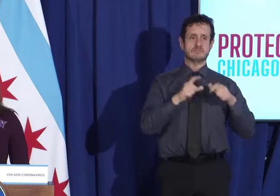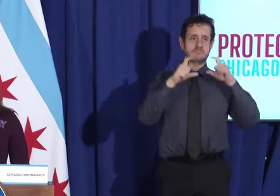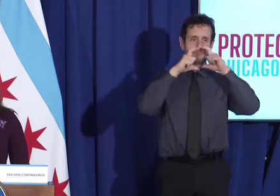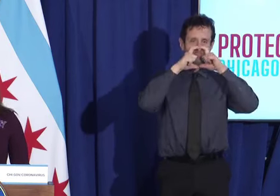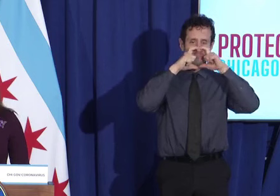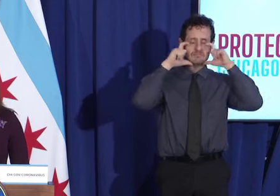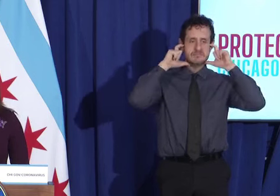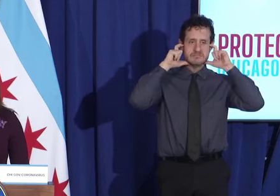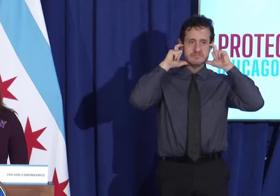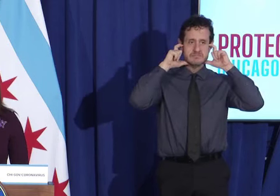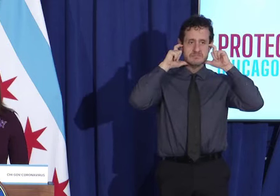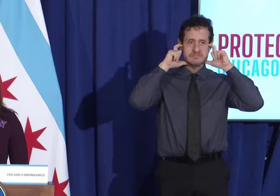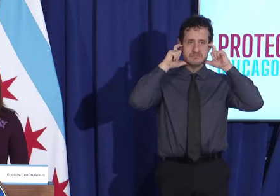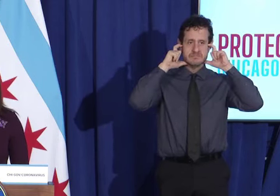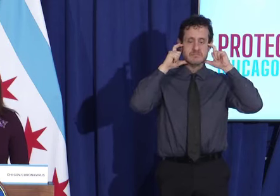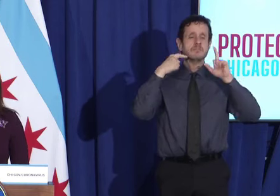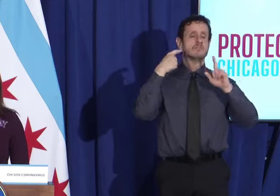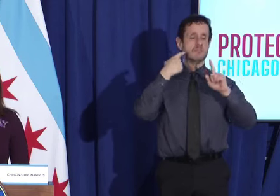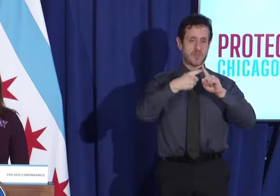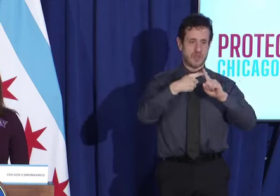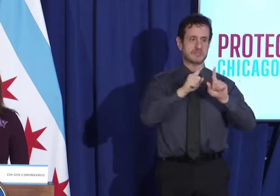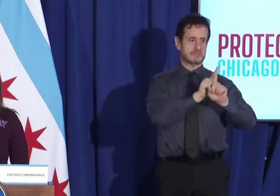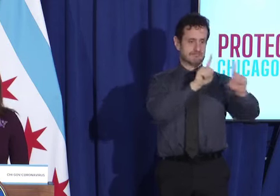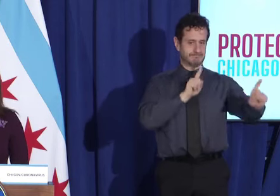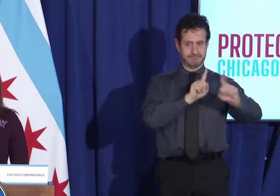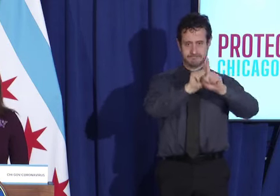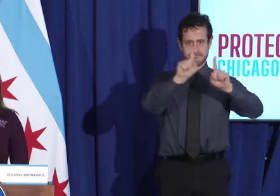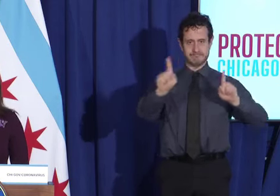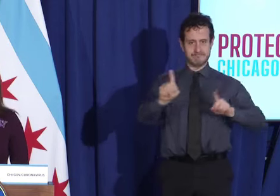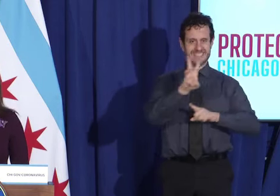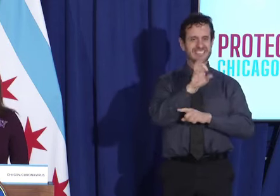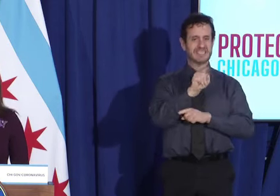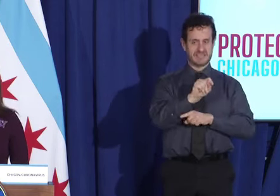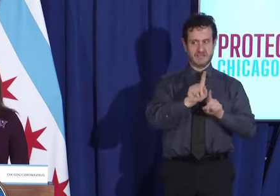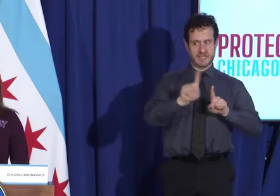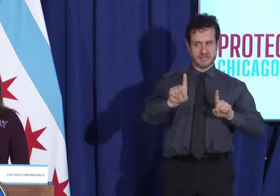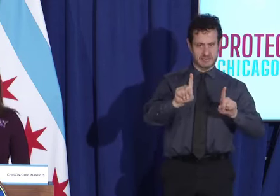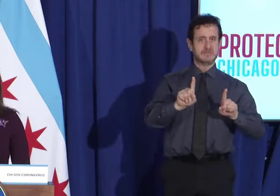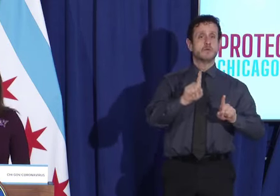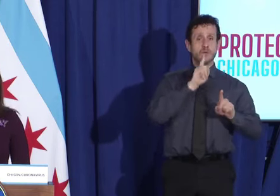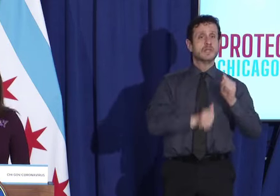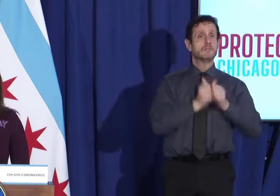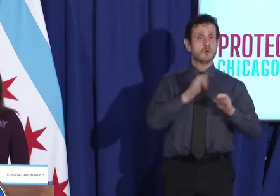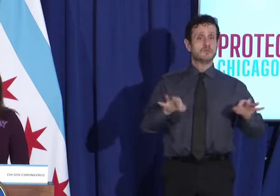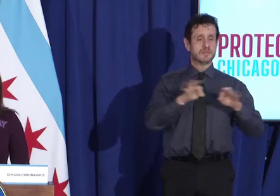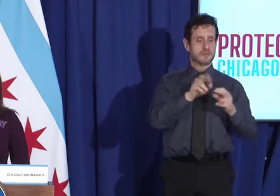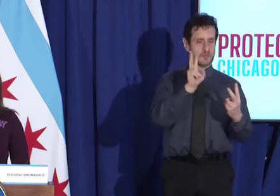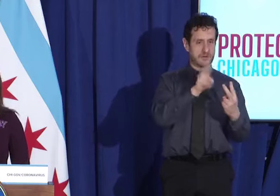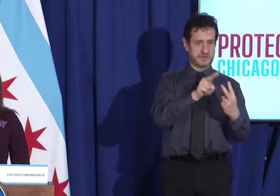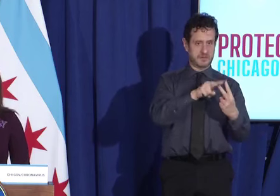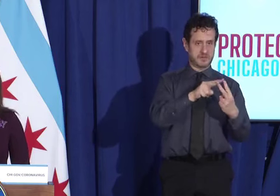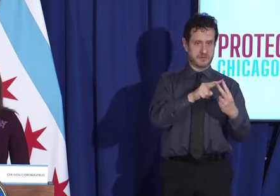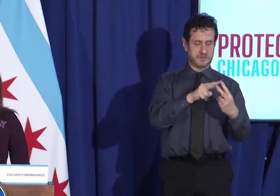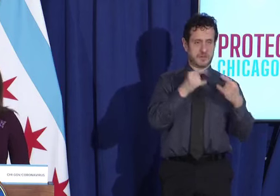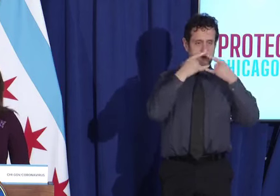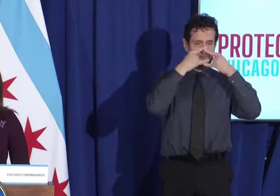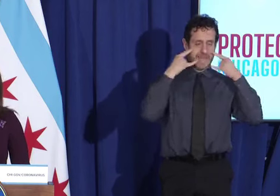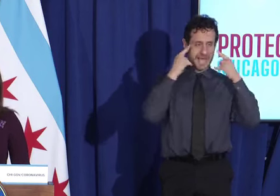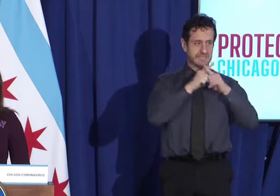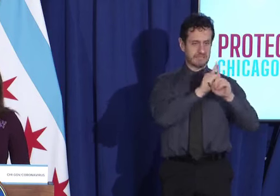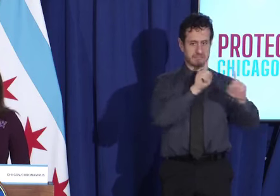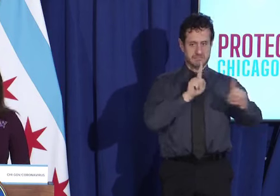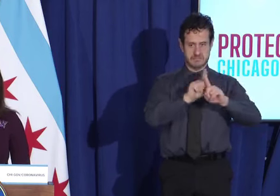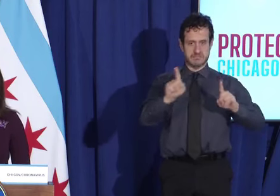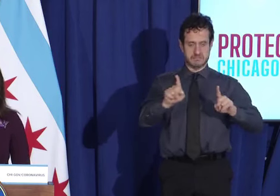mask and practice social distancing. It is the most important thing you can do to help not only our business community but